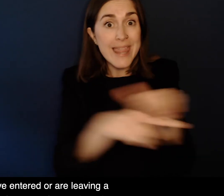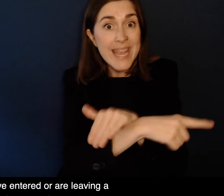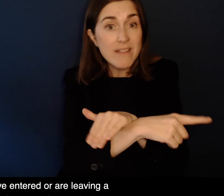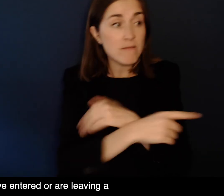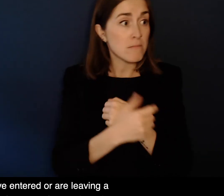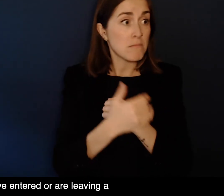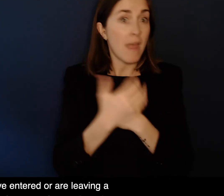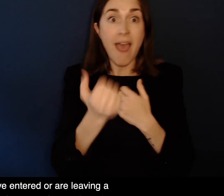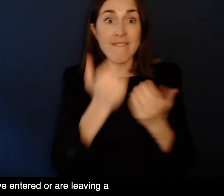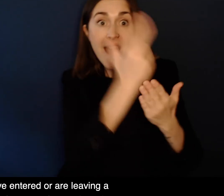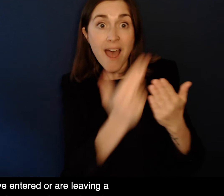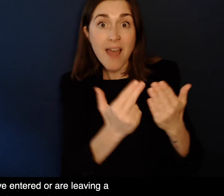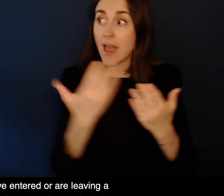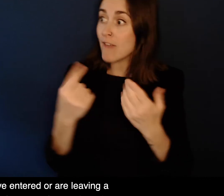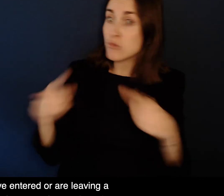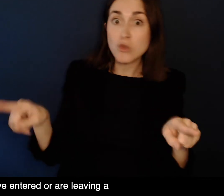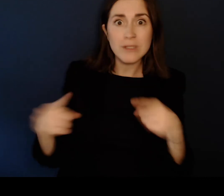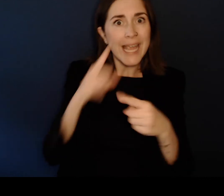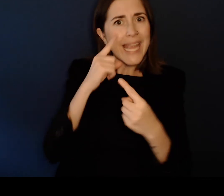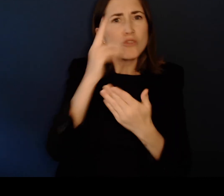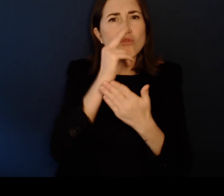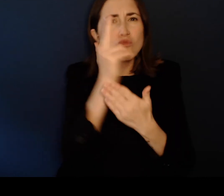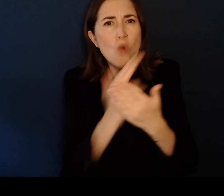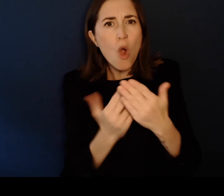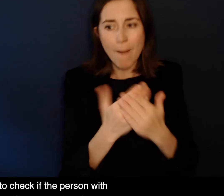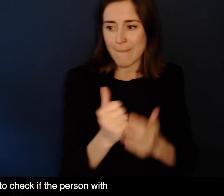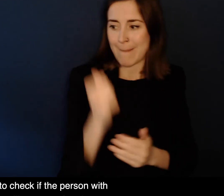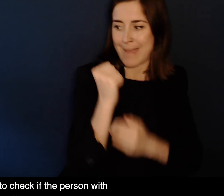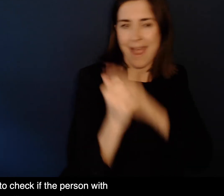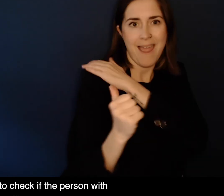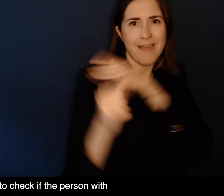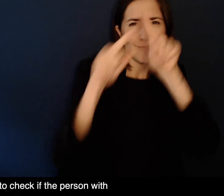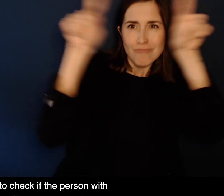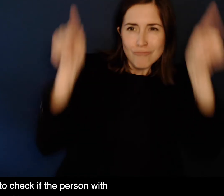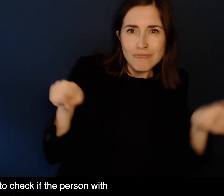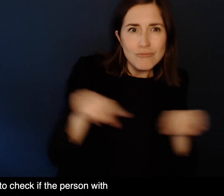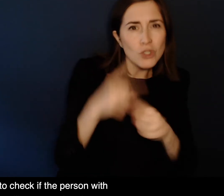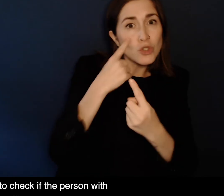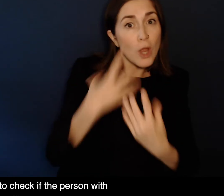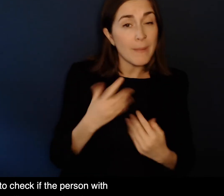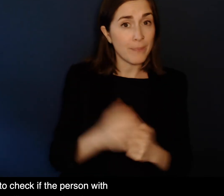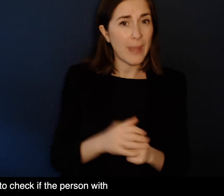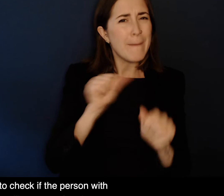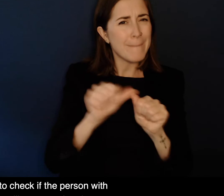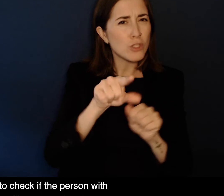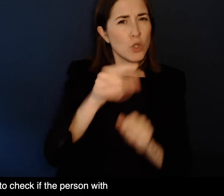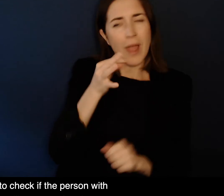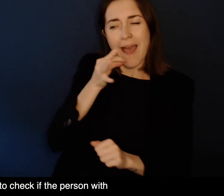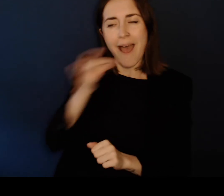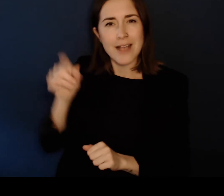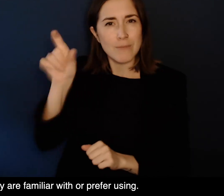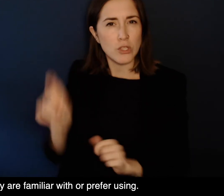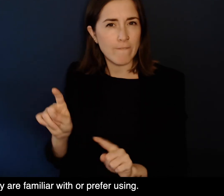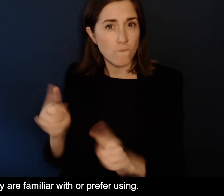room As well as features of art and music It is important to check if the person with deafblindness Likes to use